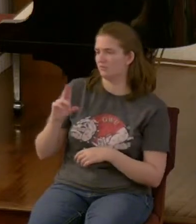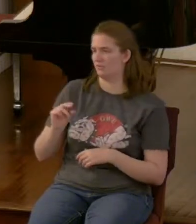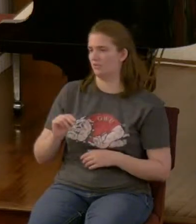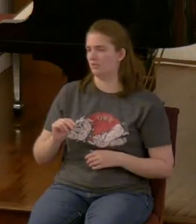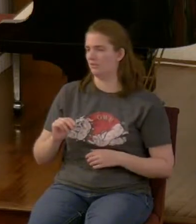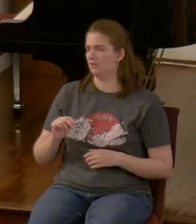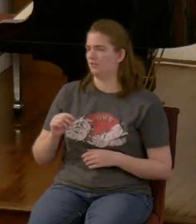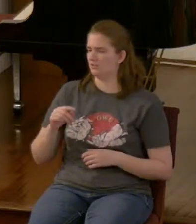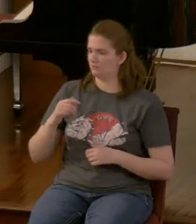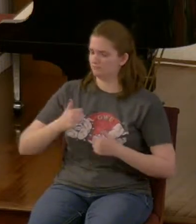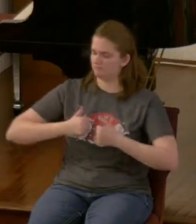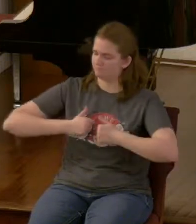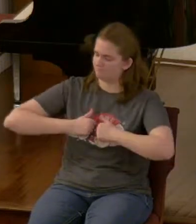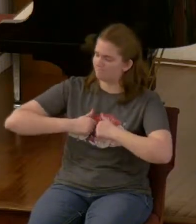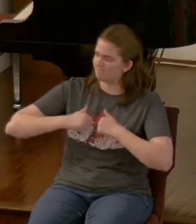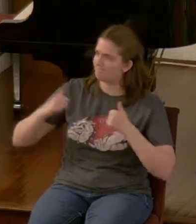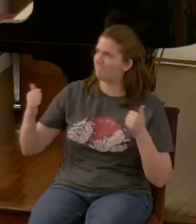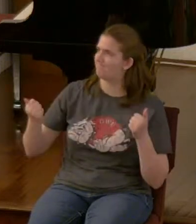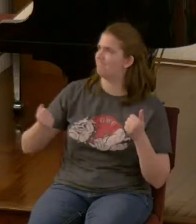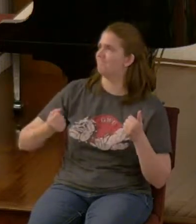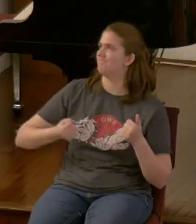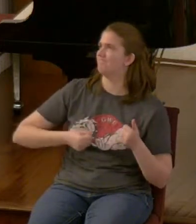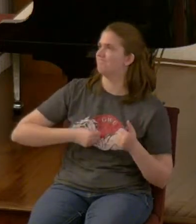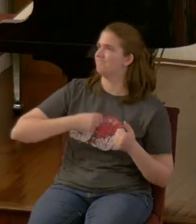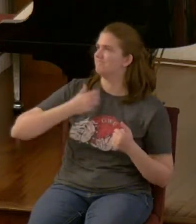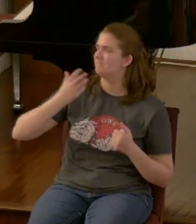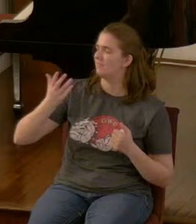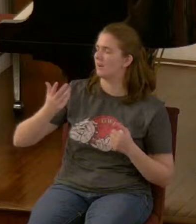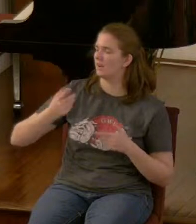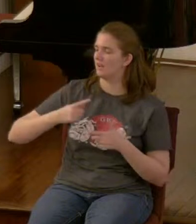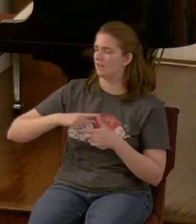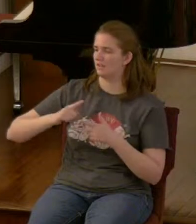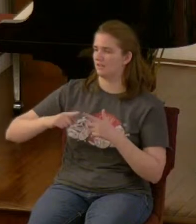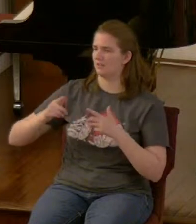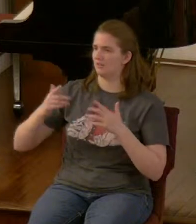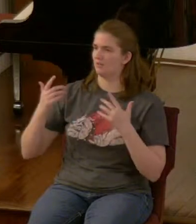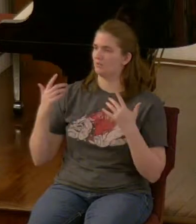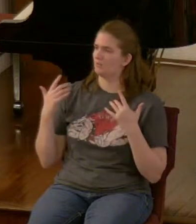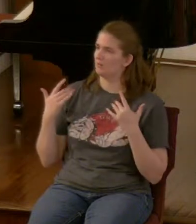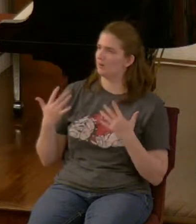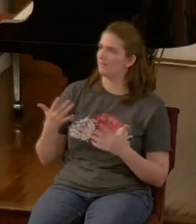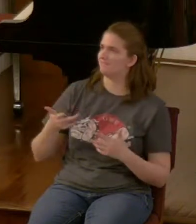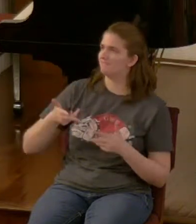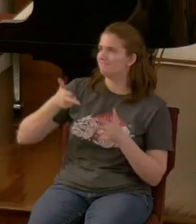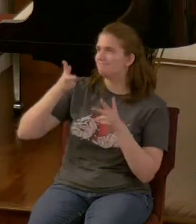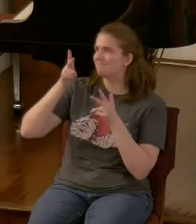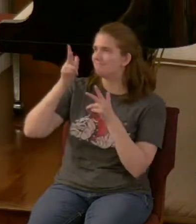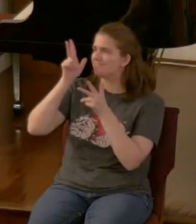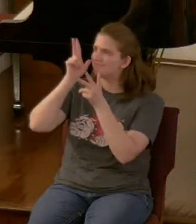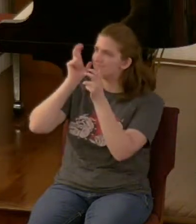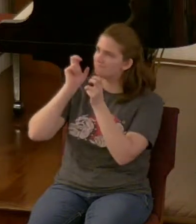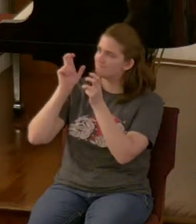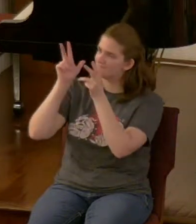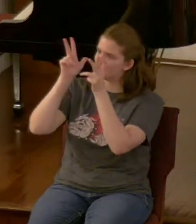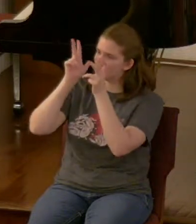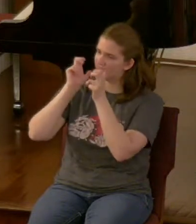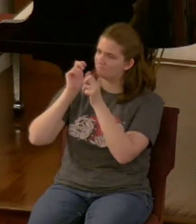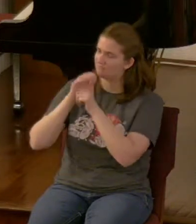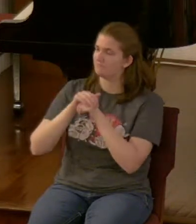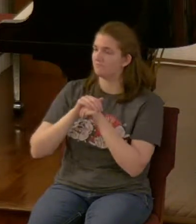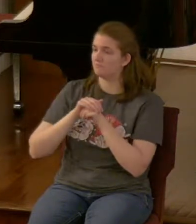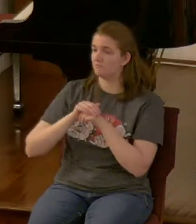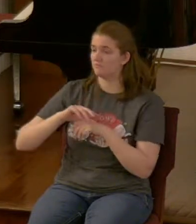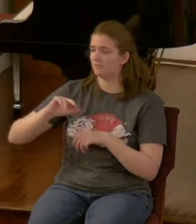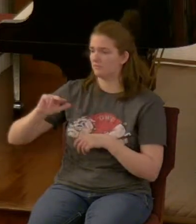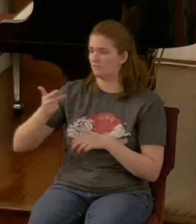out to him and then be quiet and listen the third way God speaks to